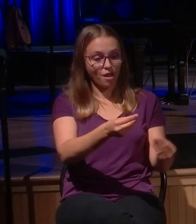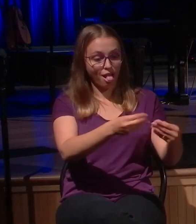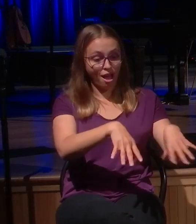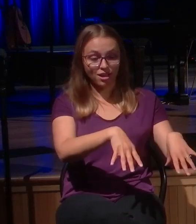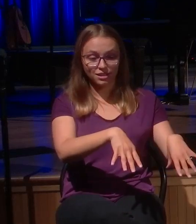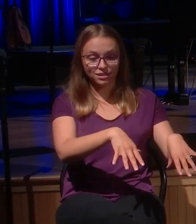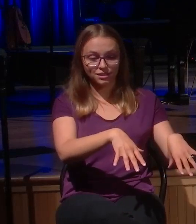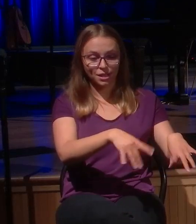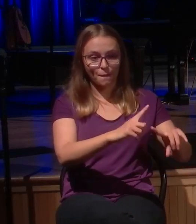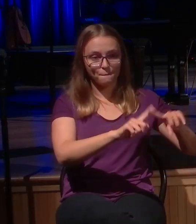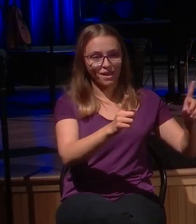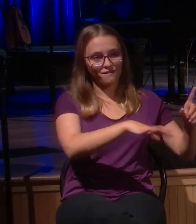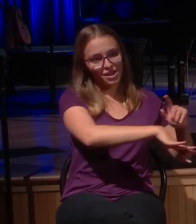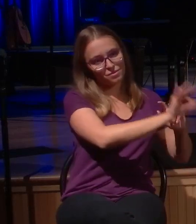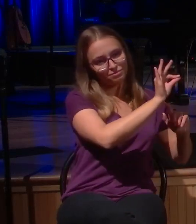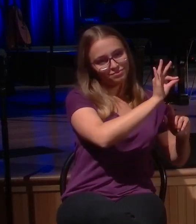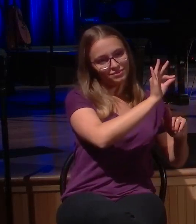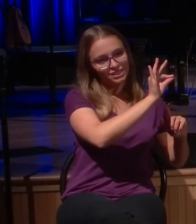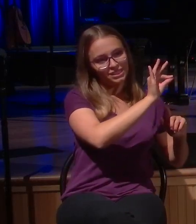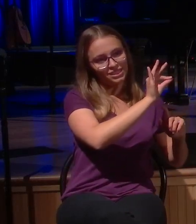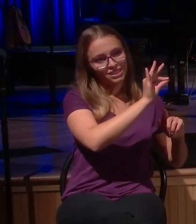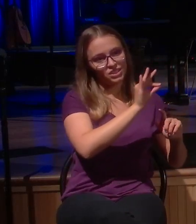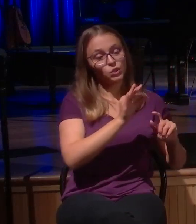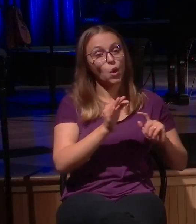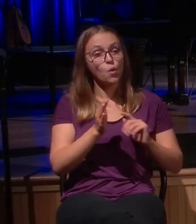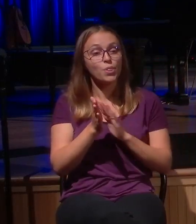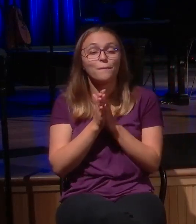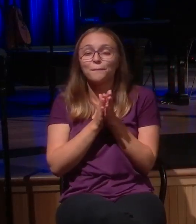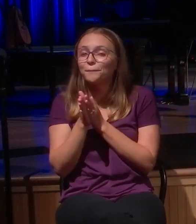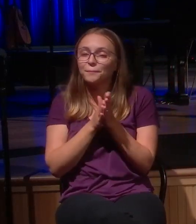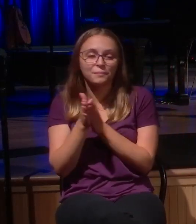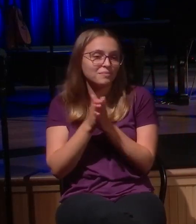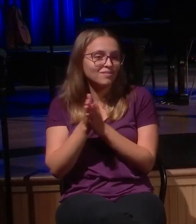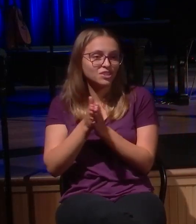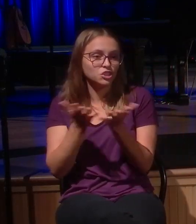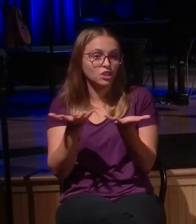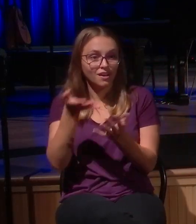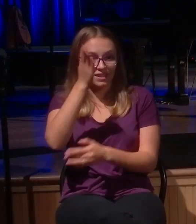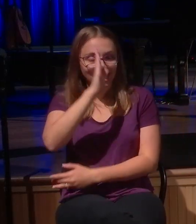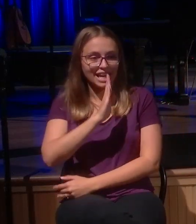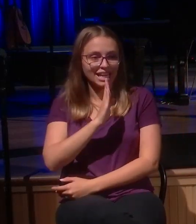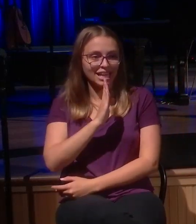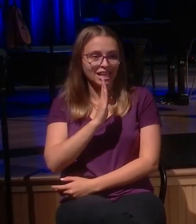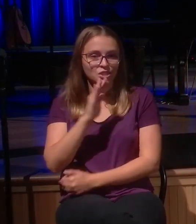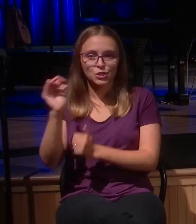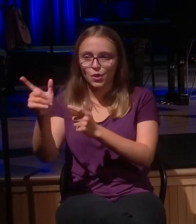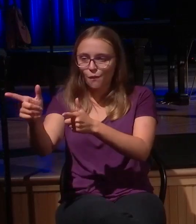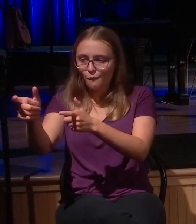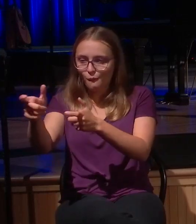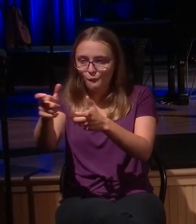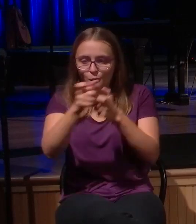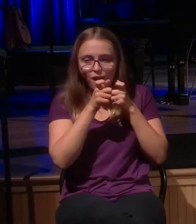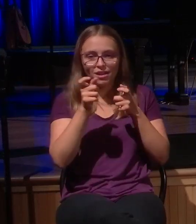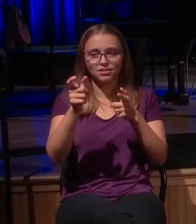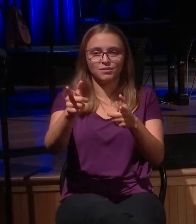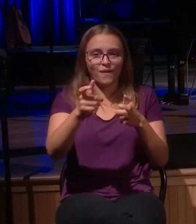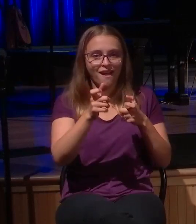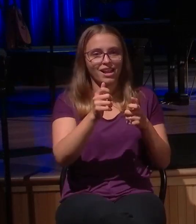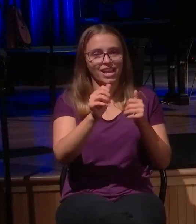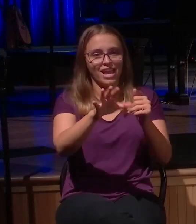passion of God? The passion of God is running, embracing, seeking diligently until the lost are found. That's why new hope